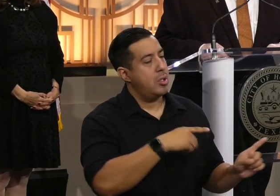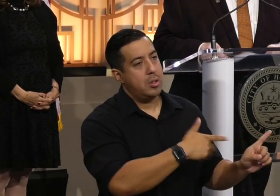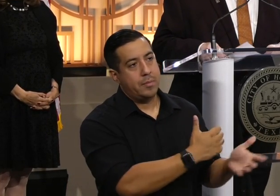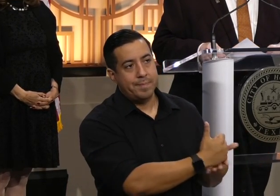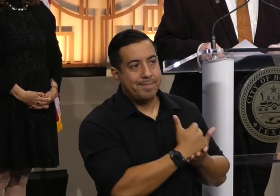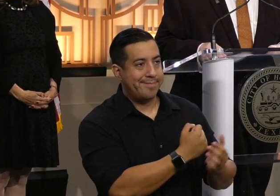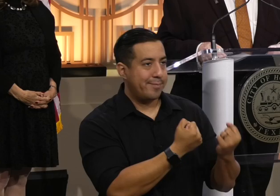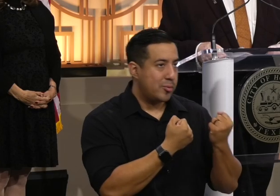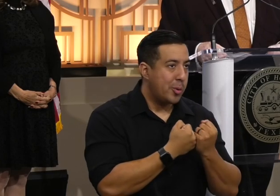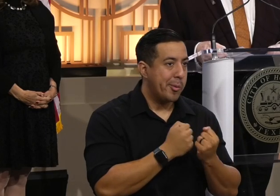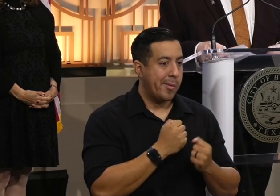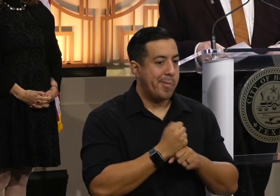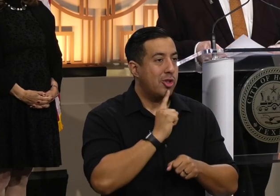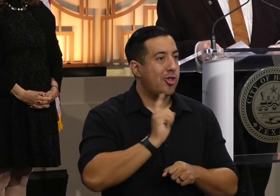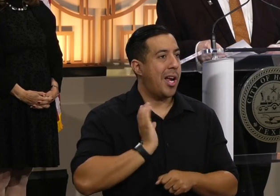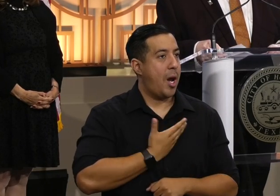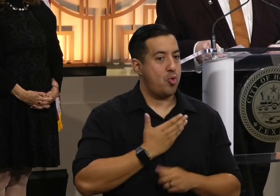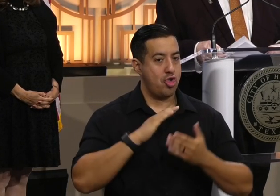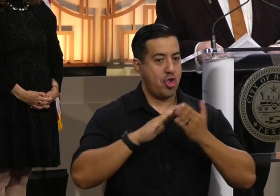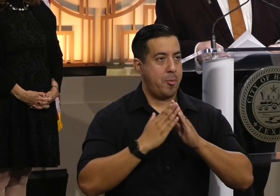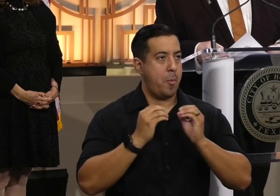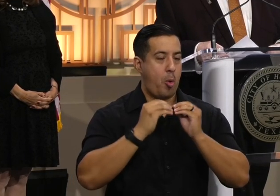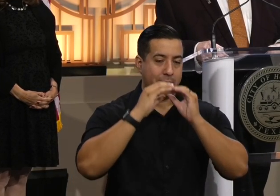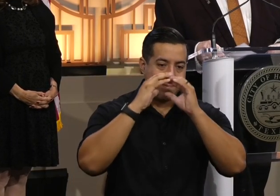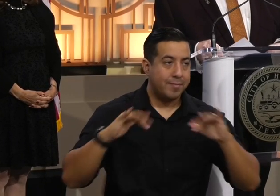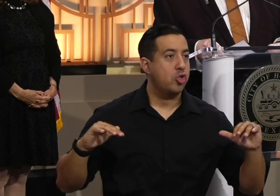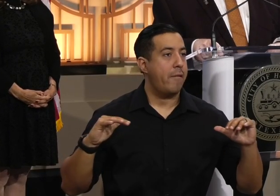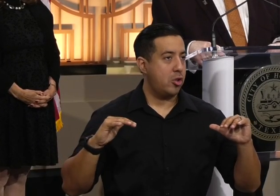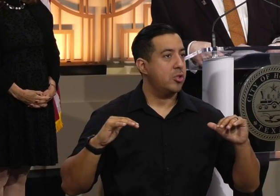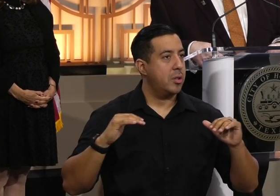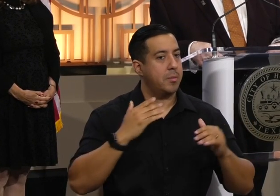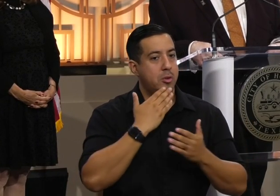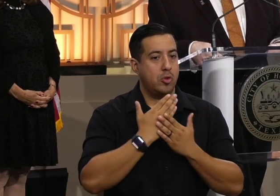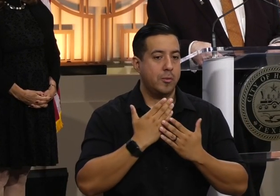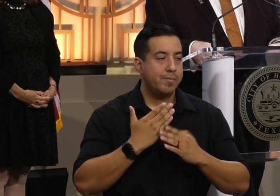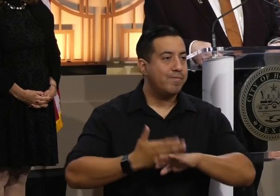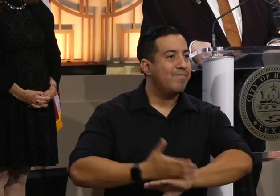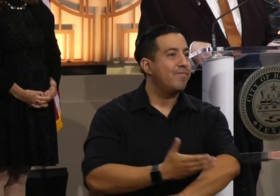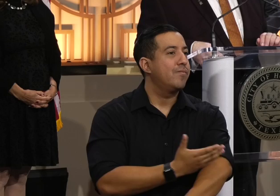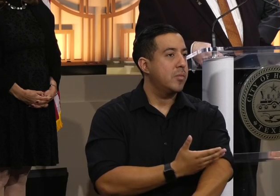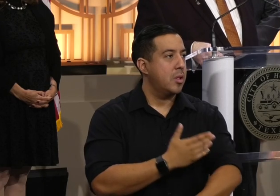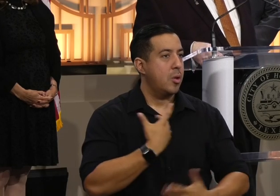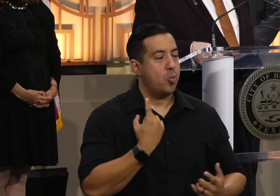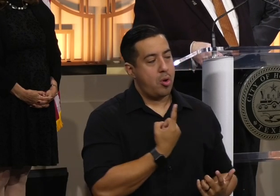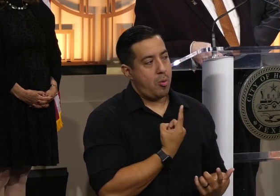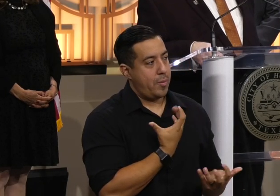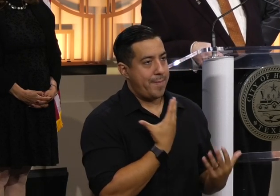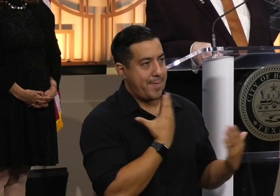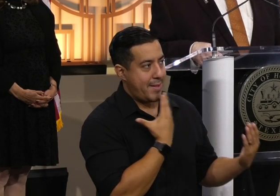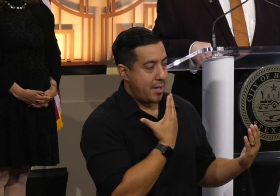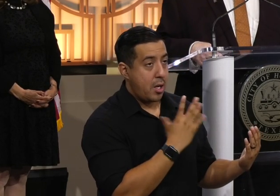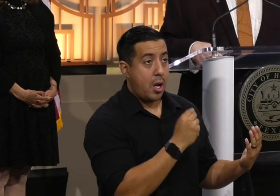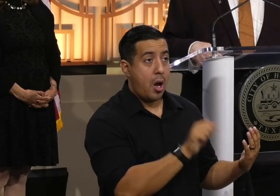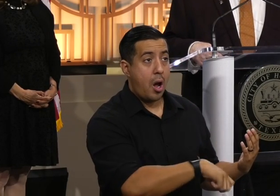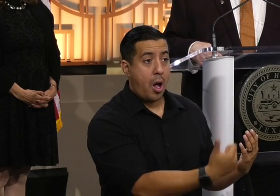the work of making our community as diverse, as productive, and fruitful as possible. And to him, we always say thank you, and to